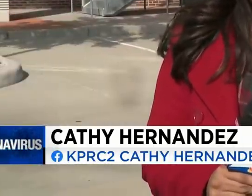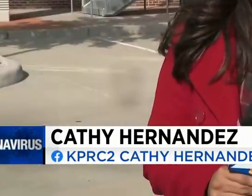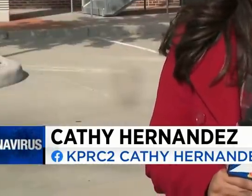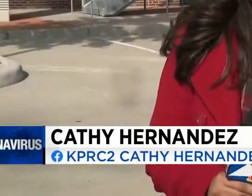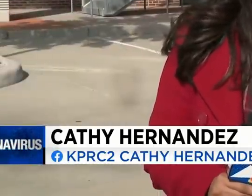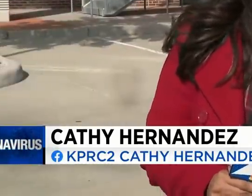2 News.